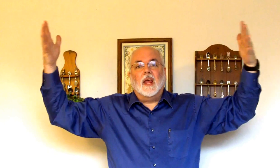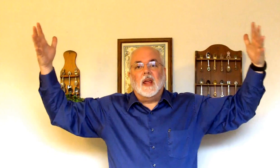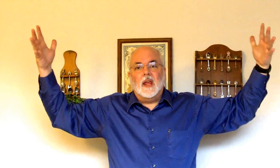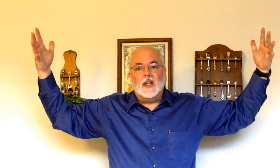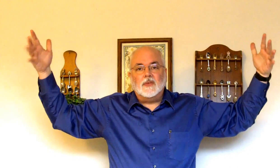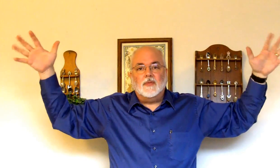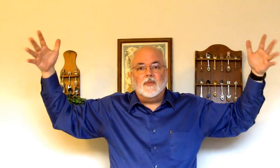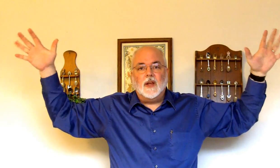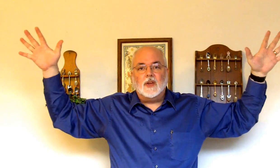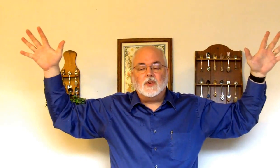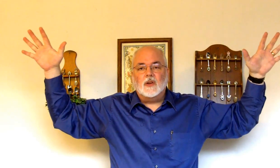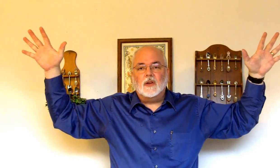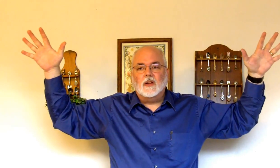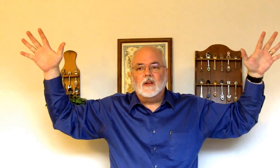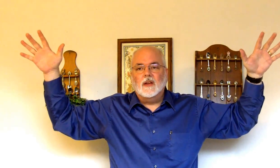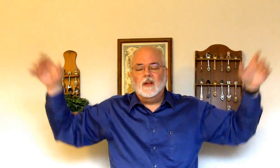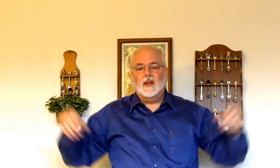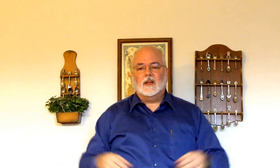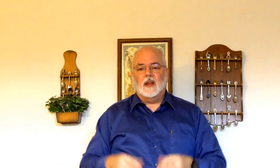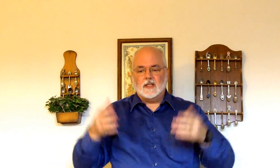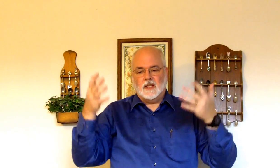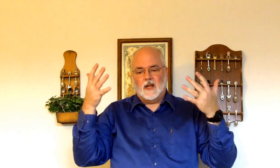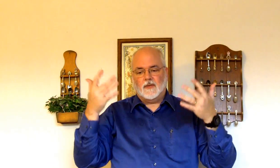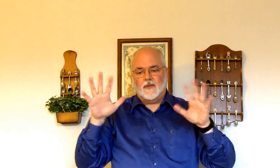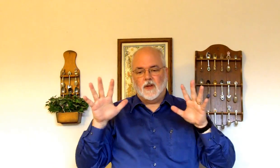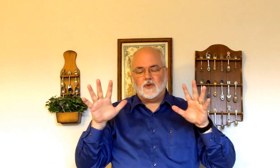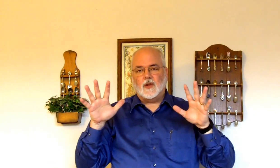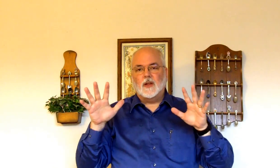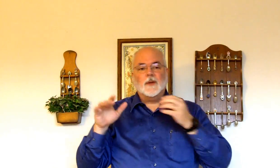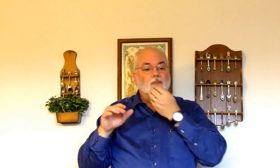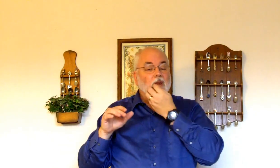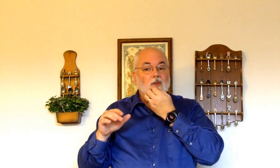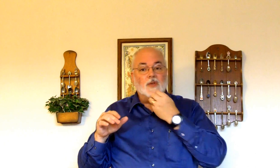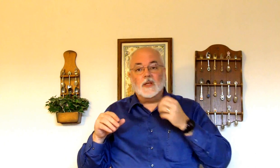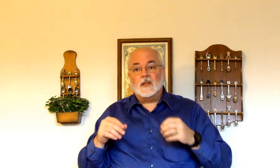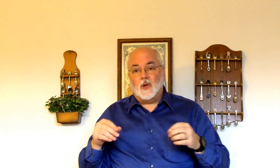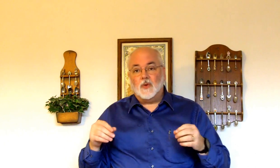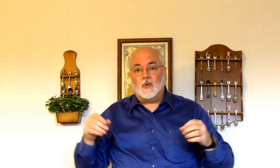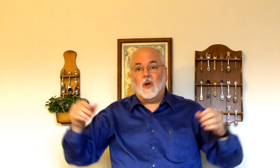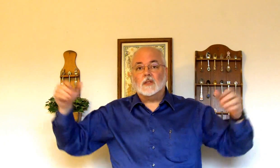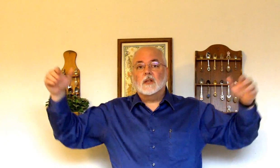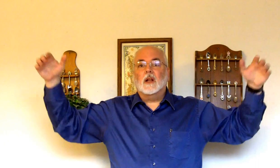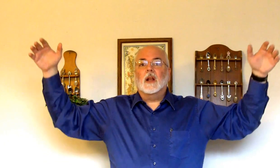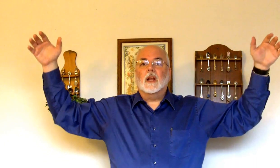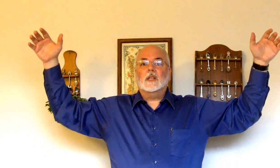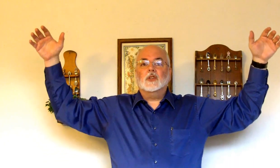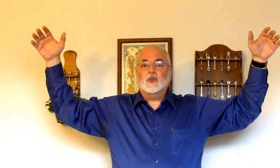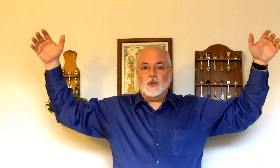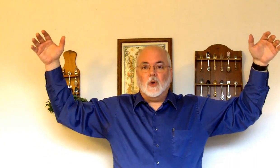It's finished. Finished. Now this is a sign for finished. Jesus is on the cross. Let's show.